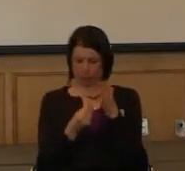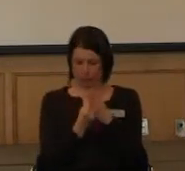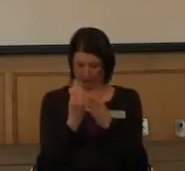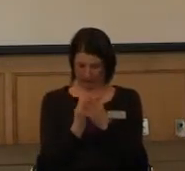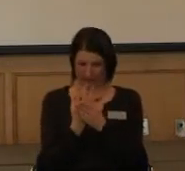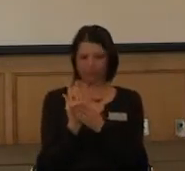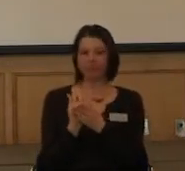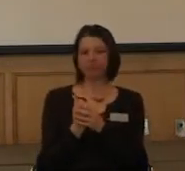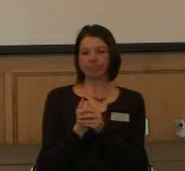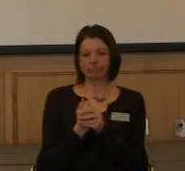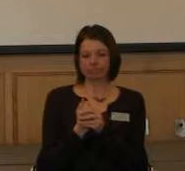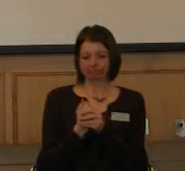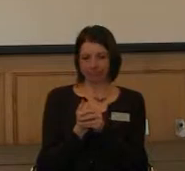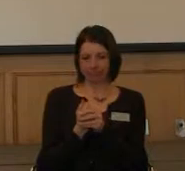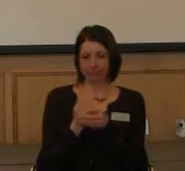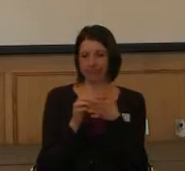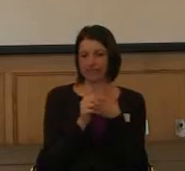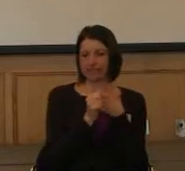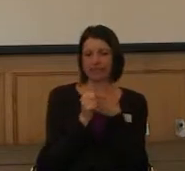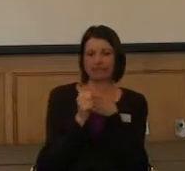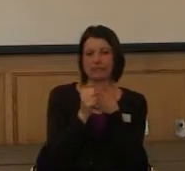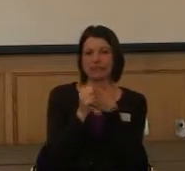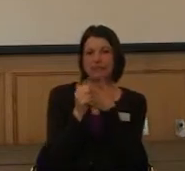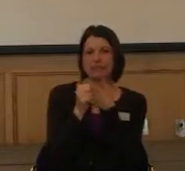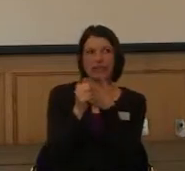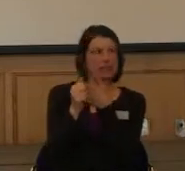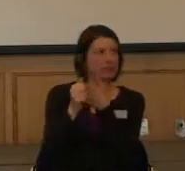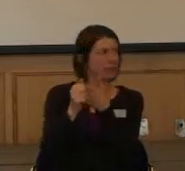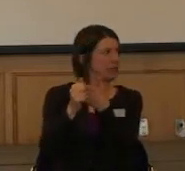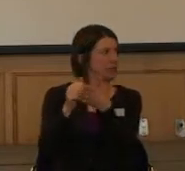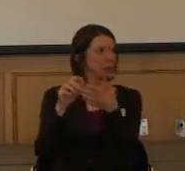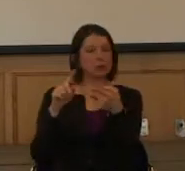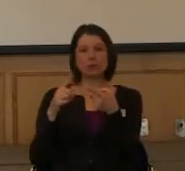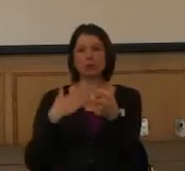ultimately led me just kind of straight into my masters.